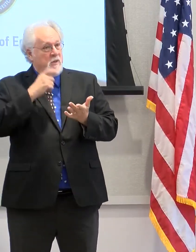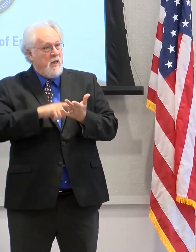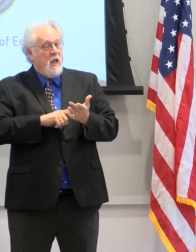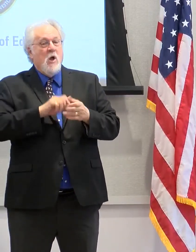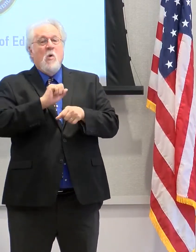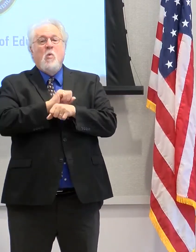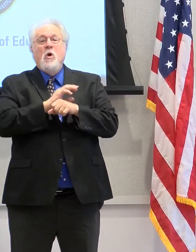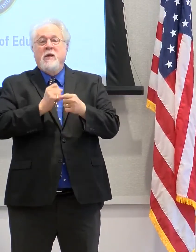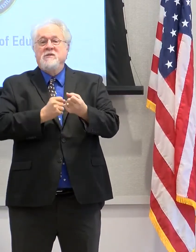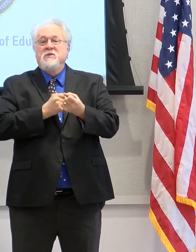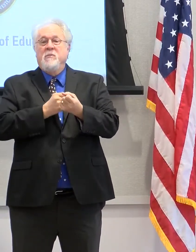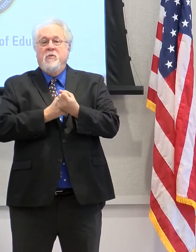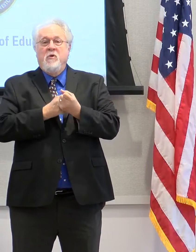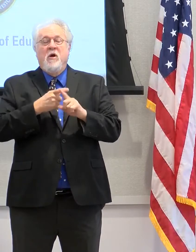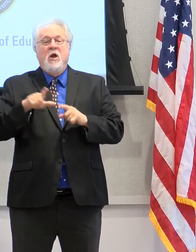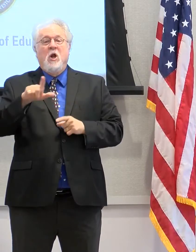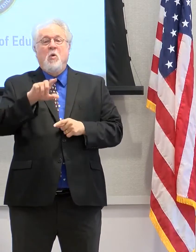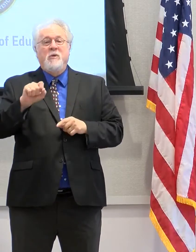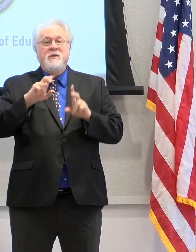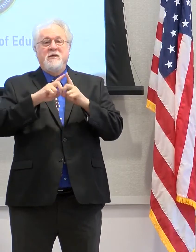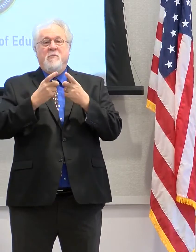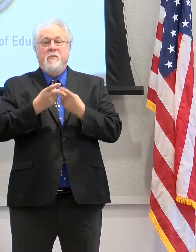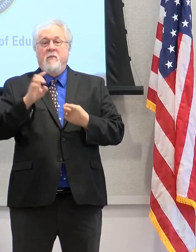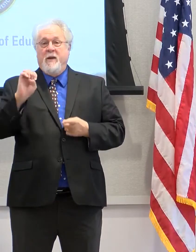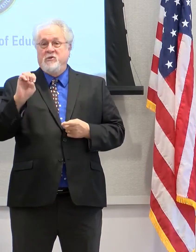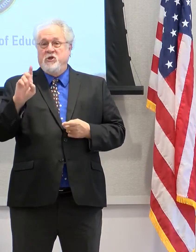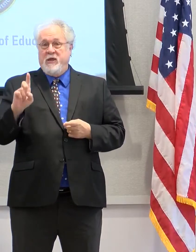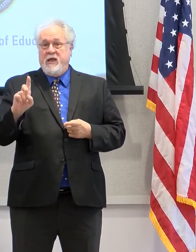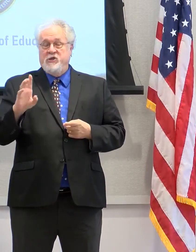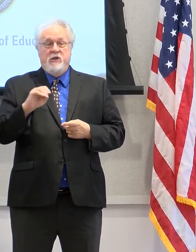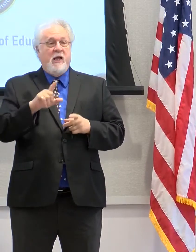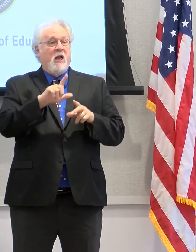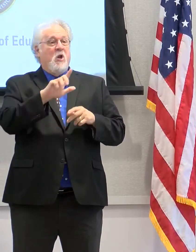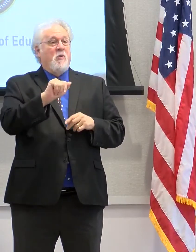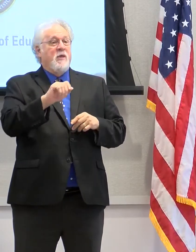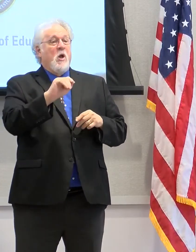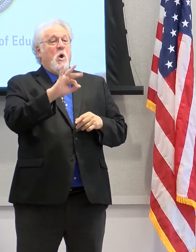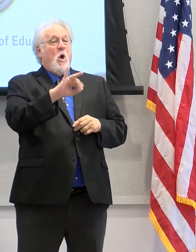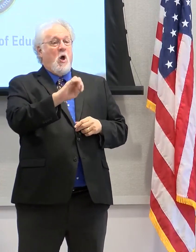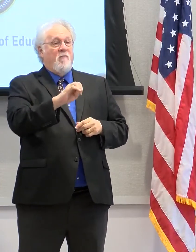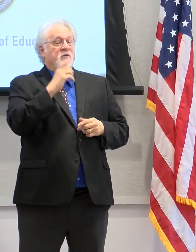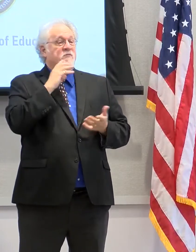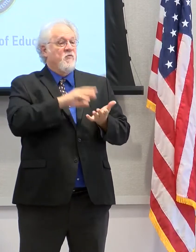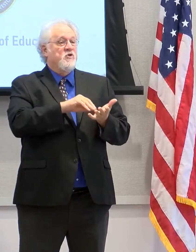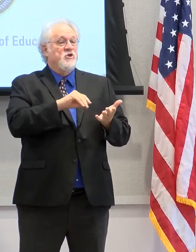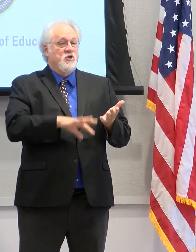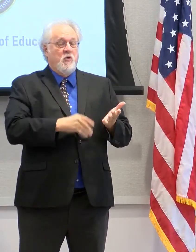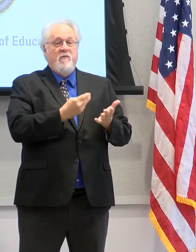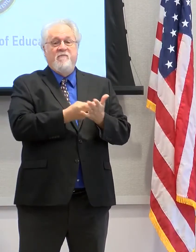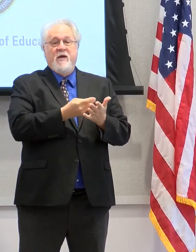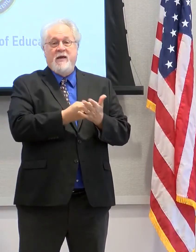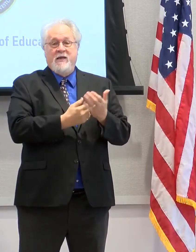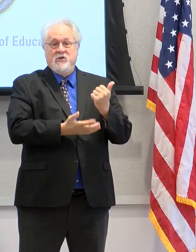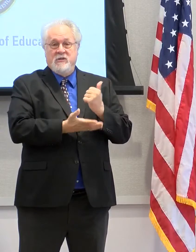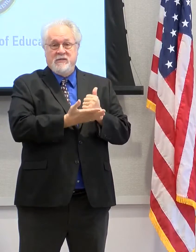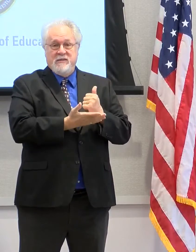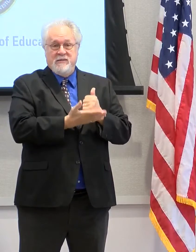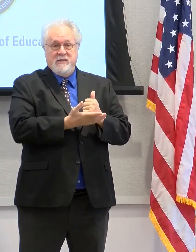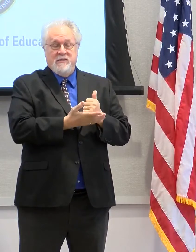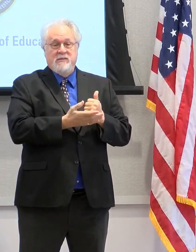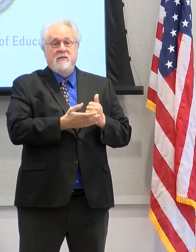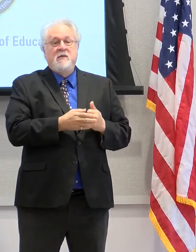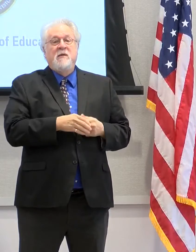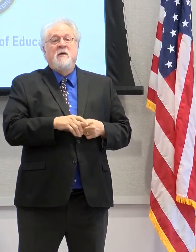work of and the Louisiana Office for Student Financial Assistance or the